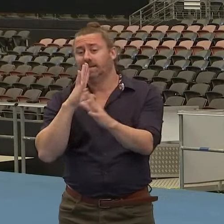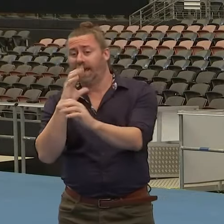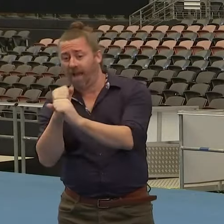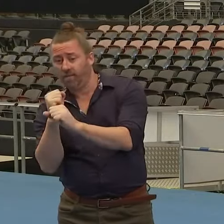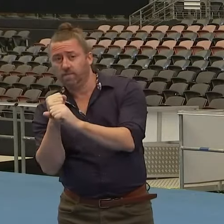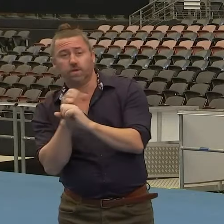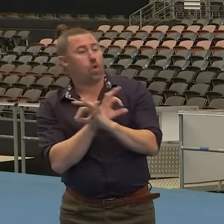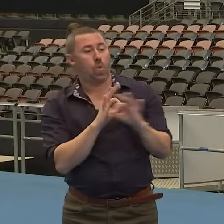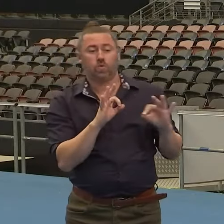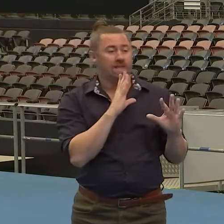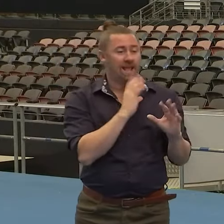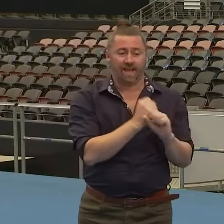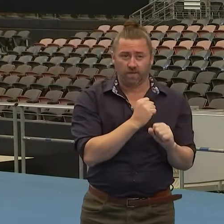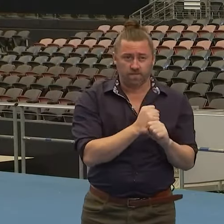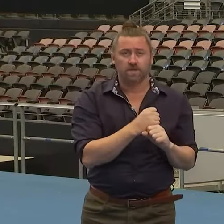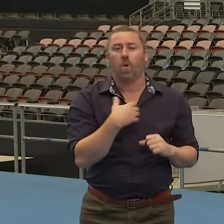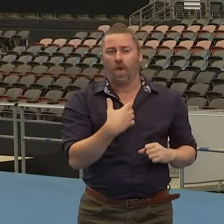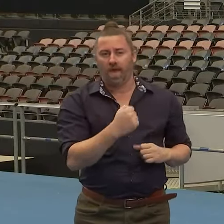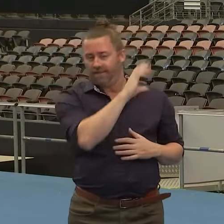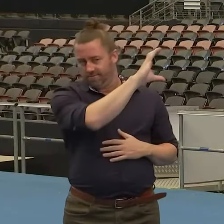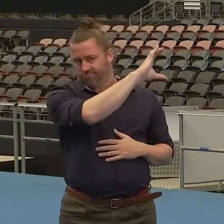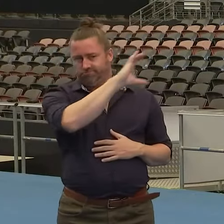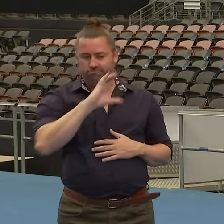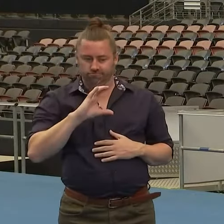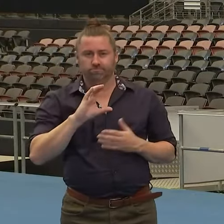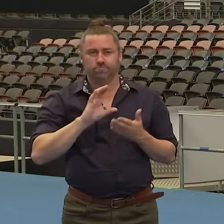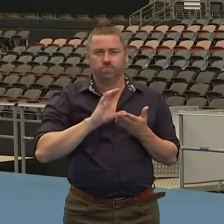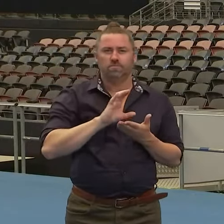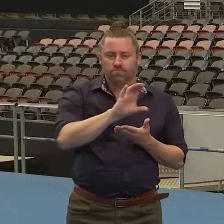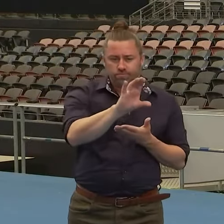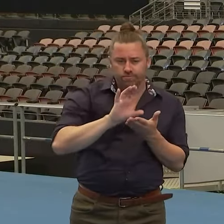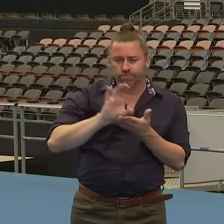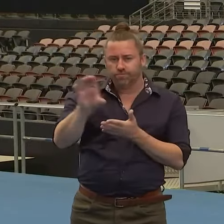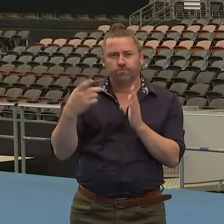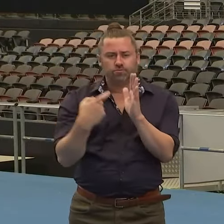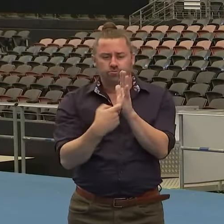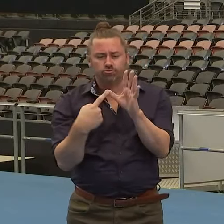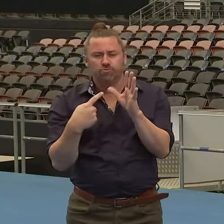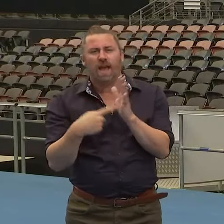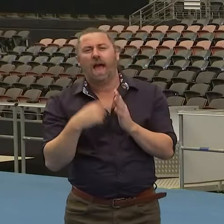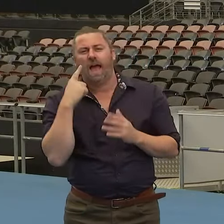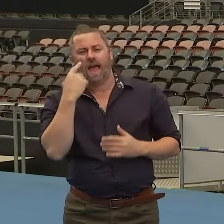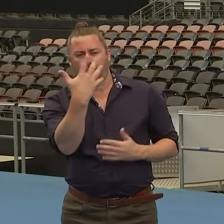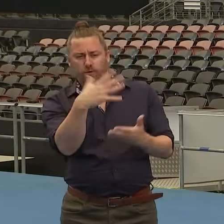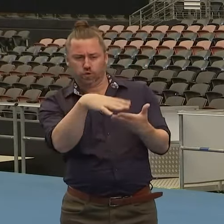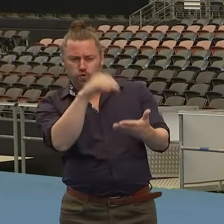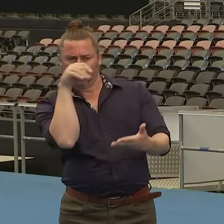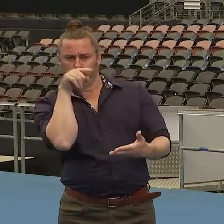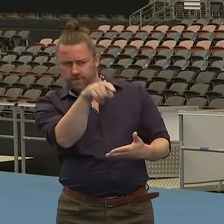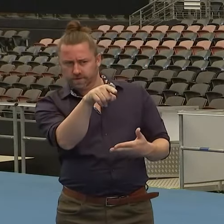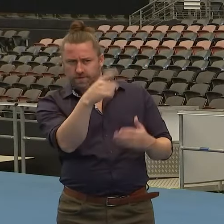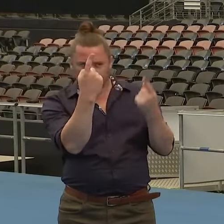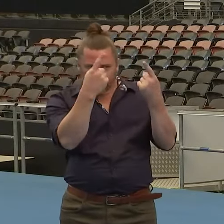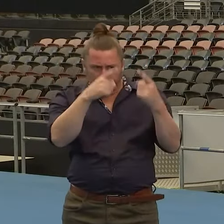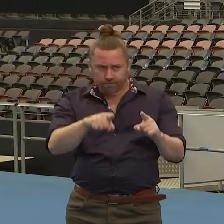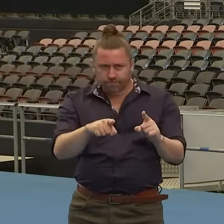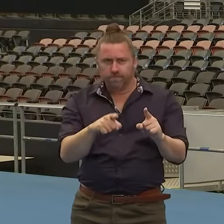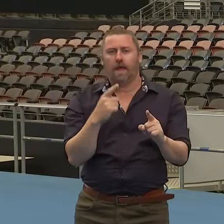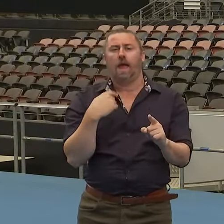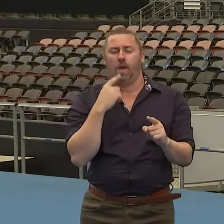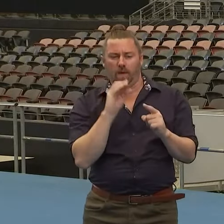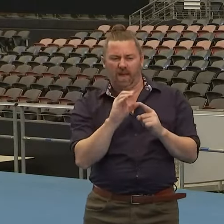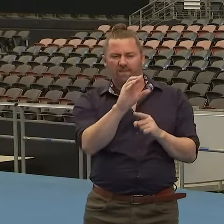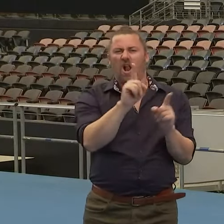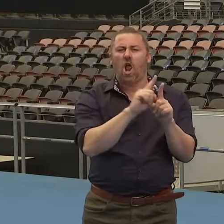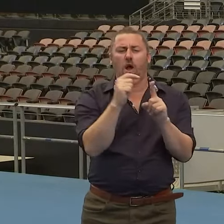-government schools, and we have enough supply to provide a percentage that would be anticipated that may require them based upon the evidence that